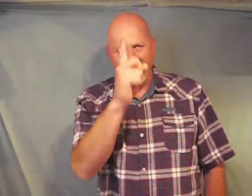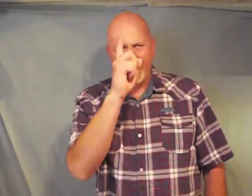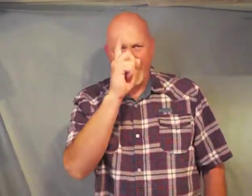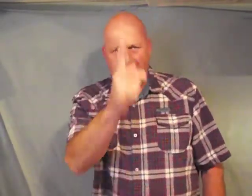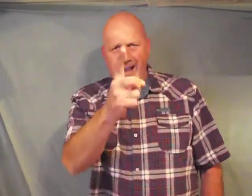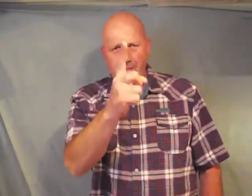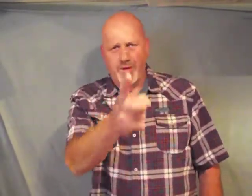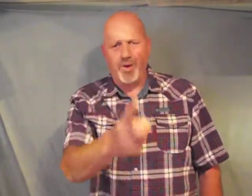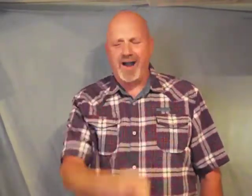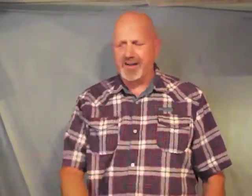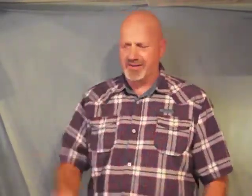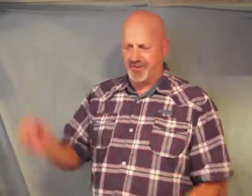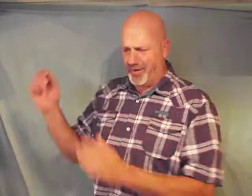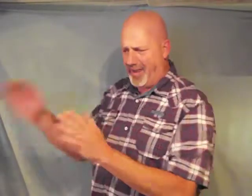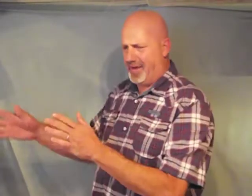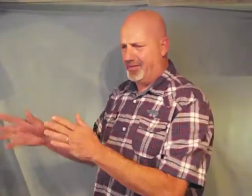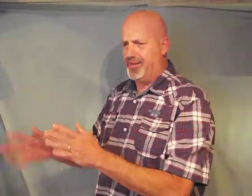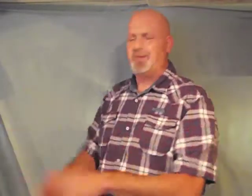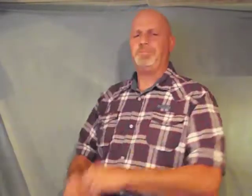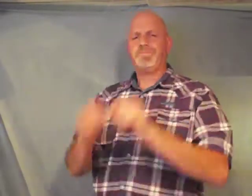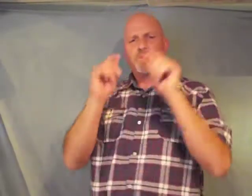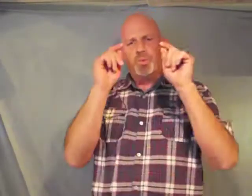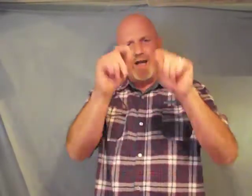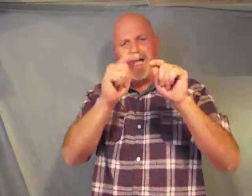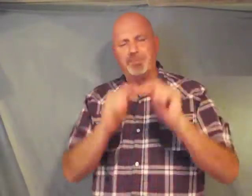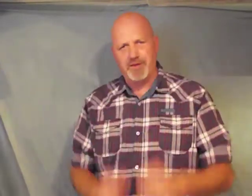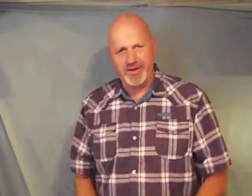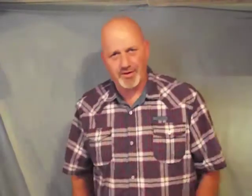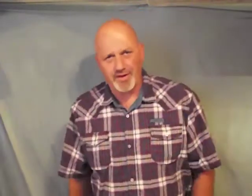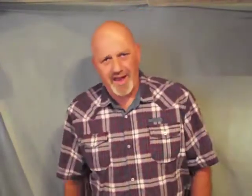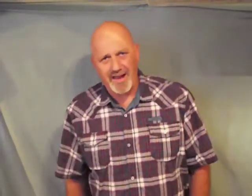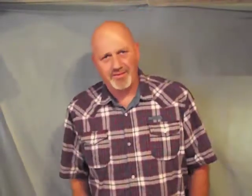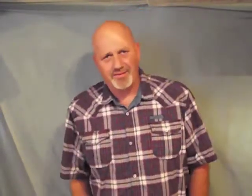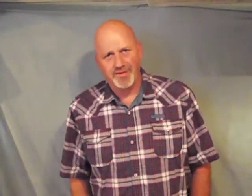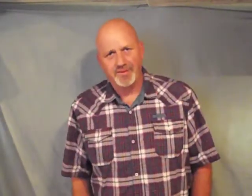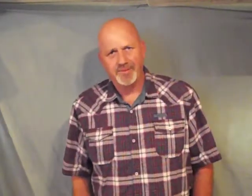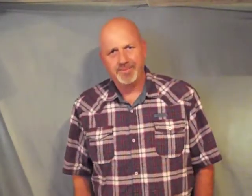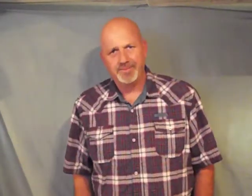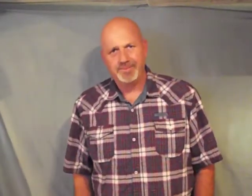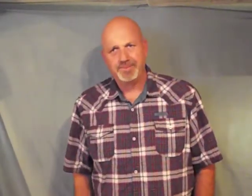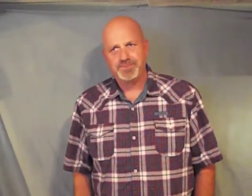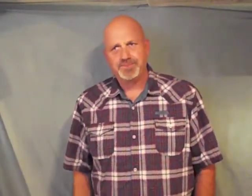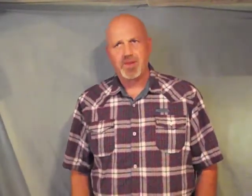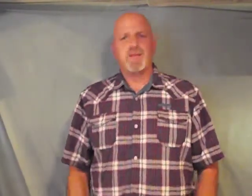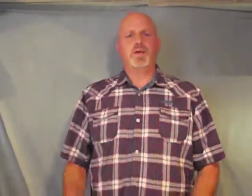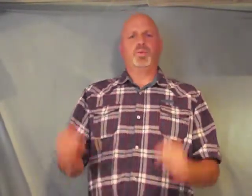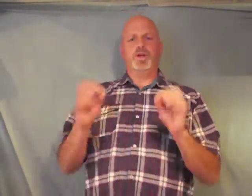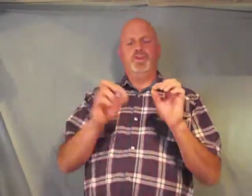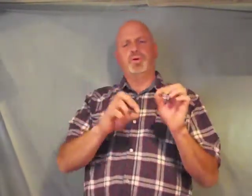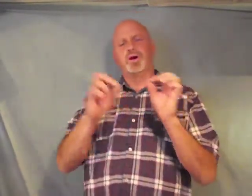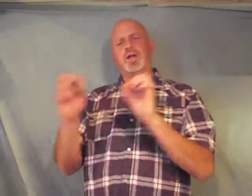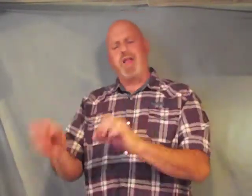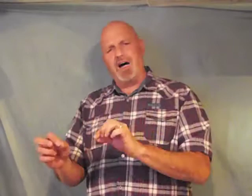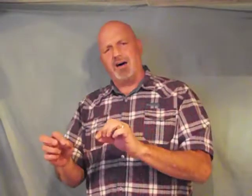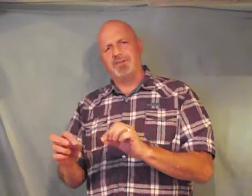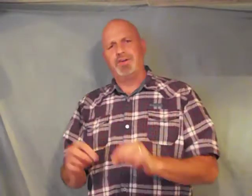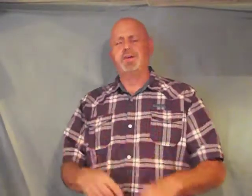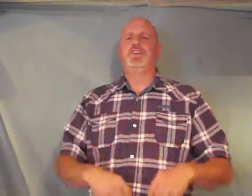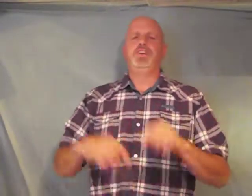that God requires of love will happen in your life when you are loved you